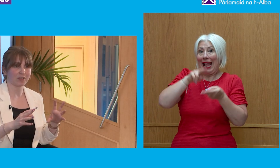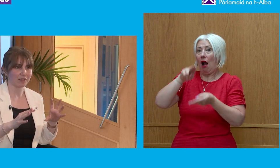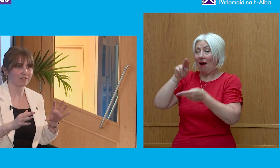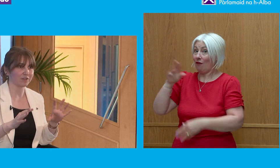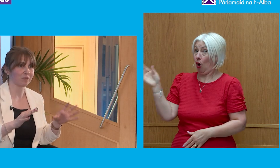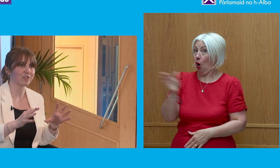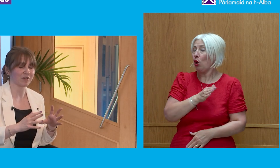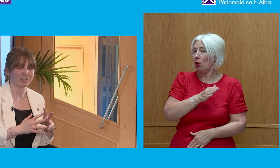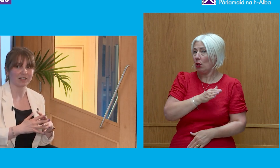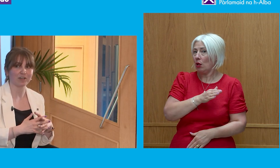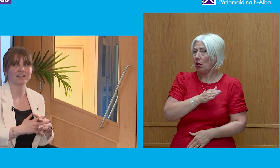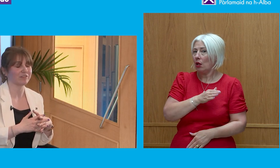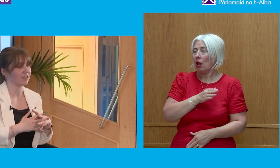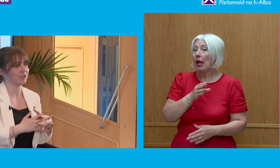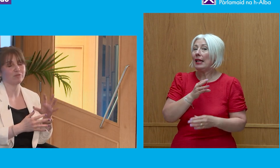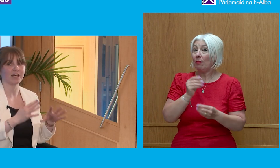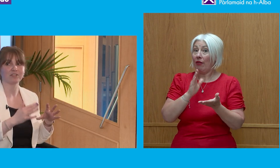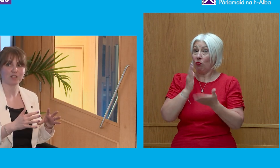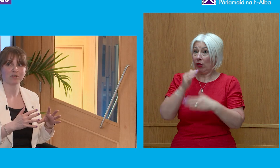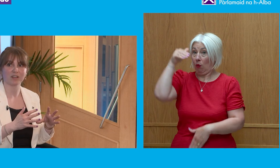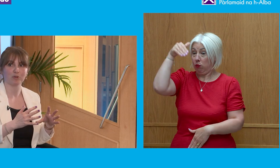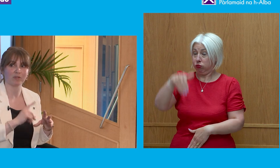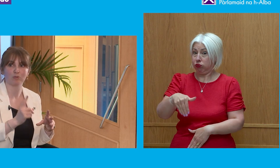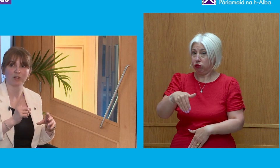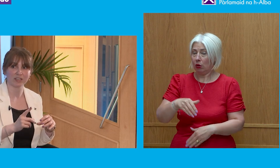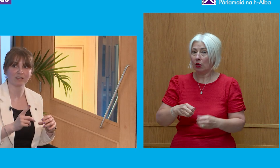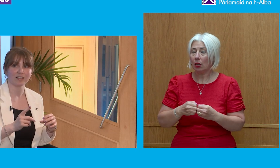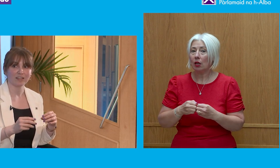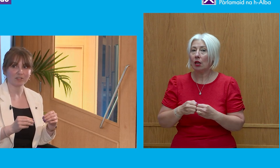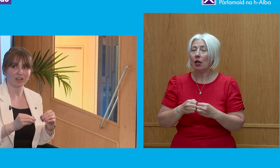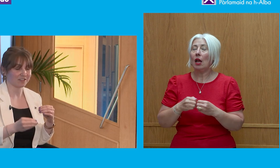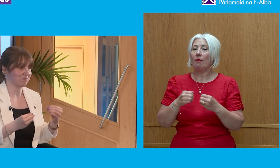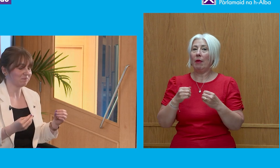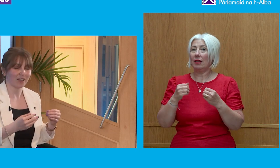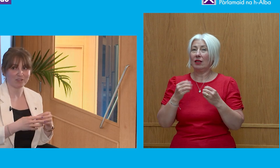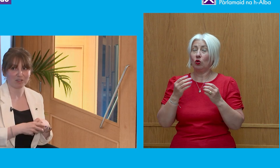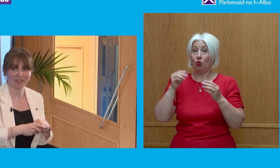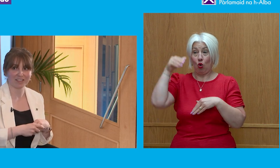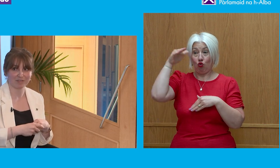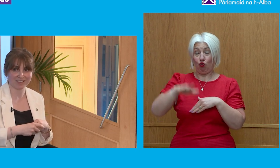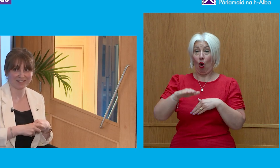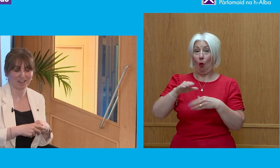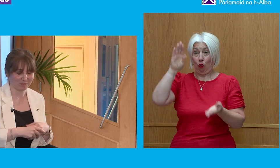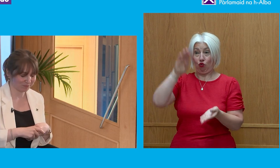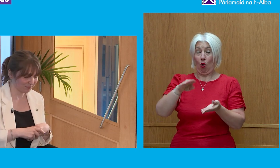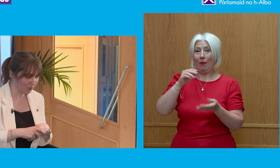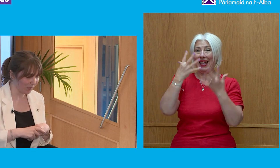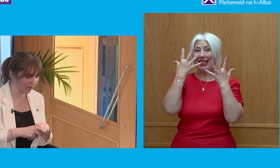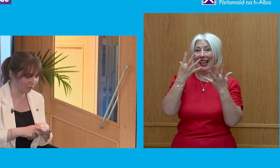some of them have declined quite significantly between 8% 10% point within one year. So, that is, I would say, quite a significant